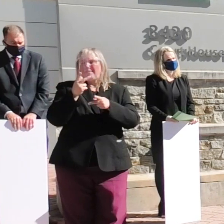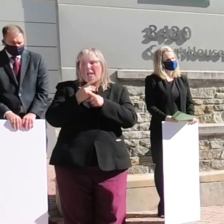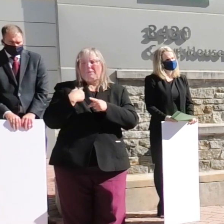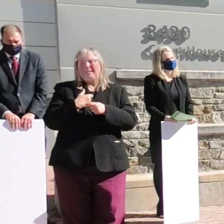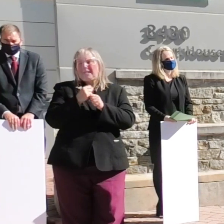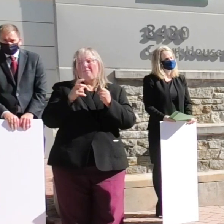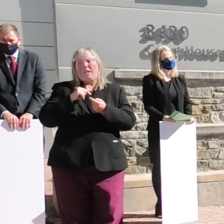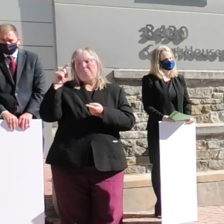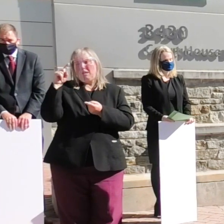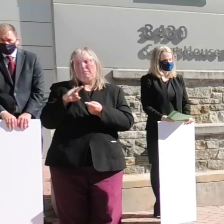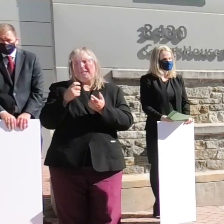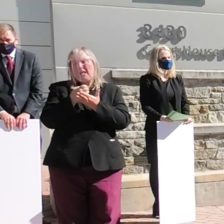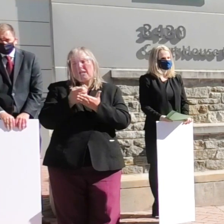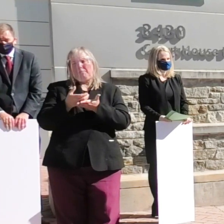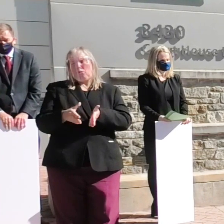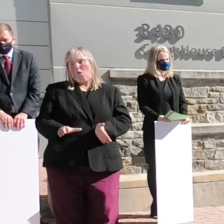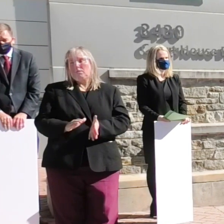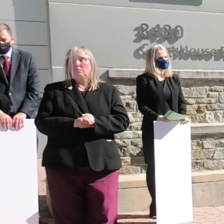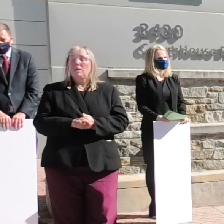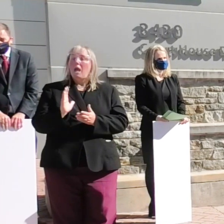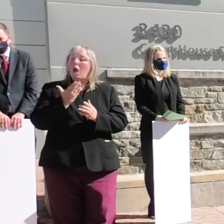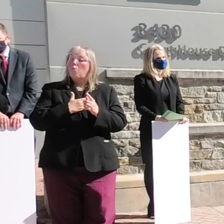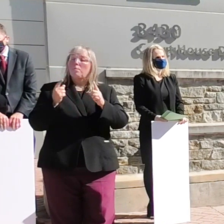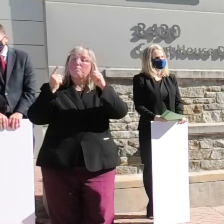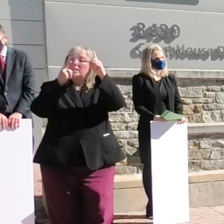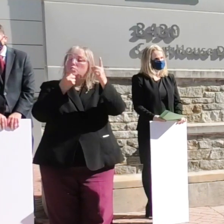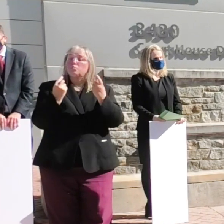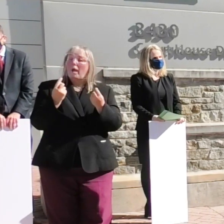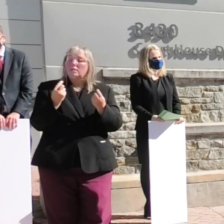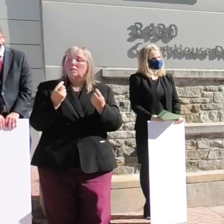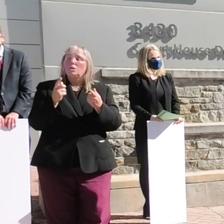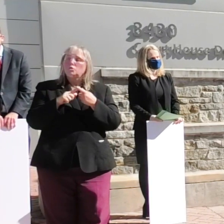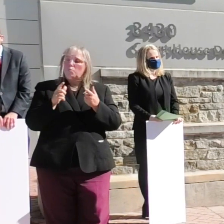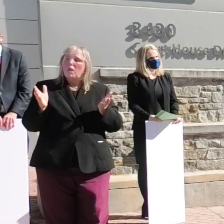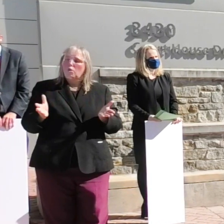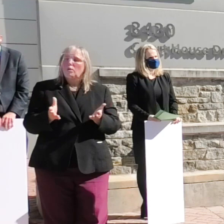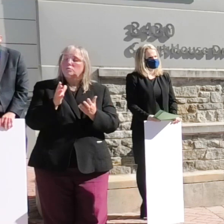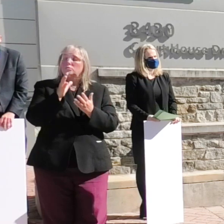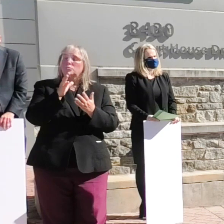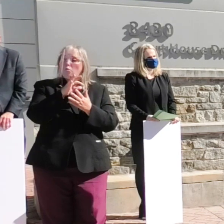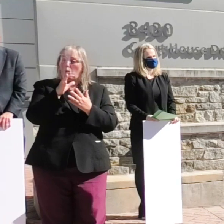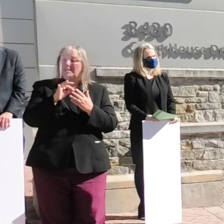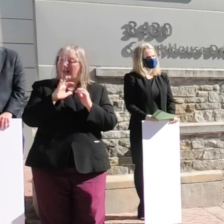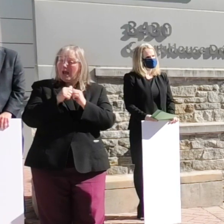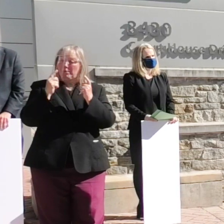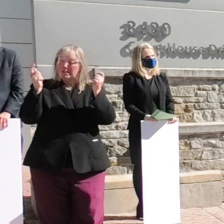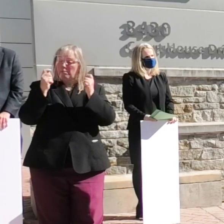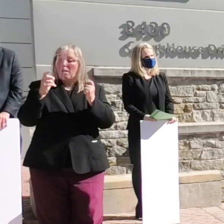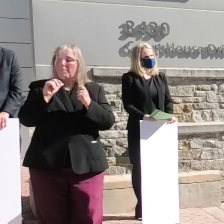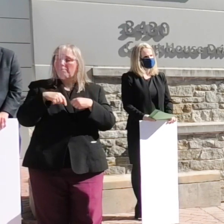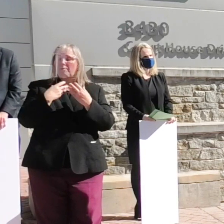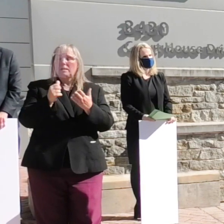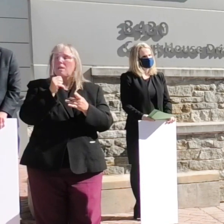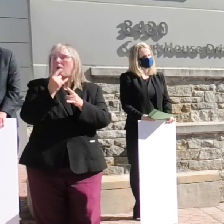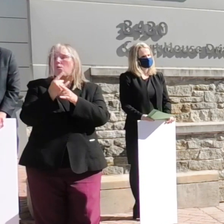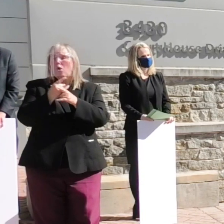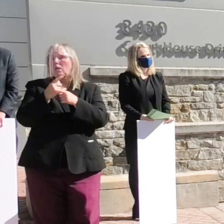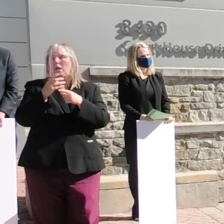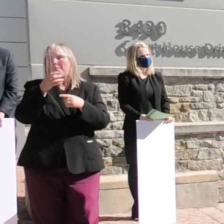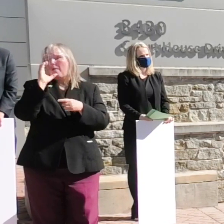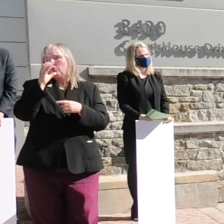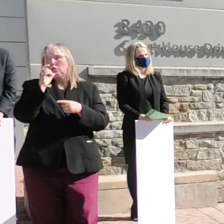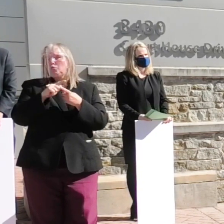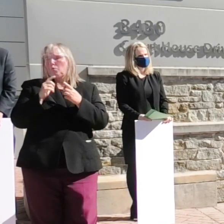minimized economic loss our mission is to encourage choice in how we celebrate by providing non-alcoholic beverages to